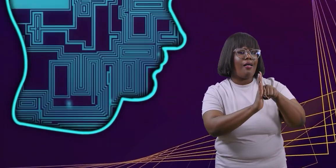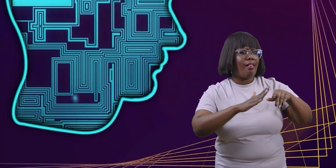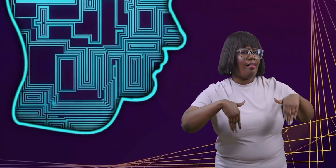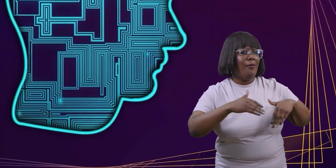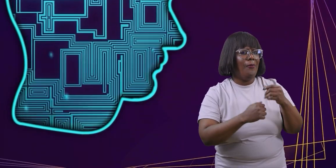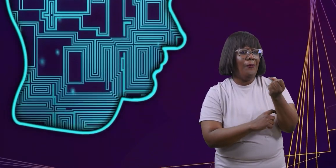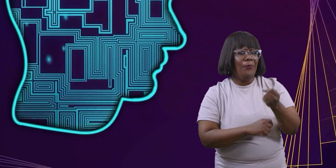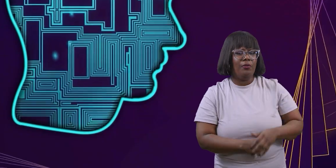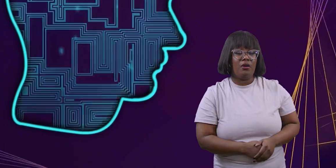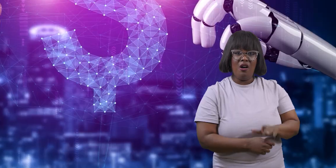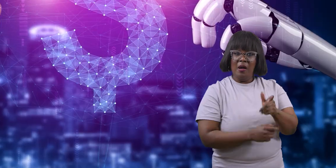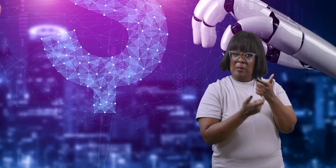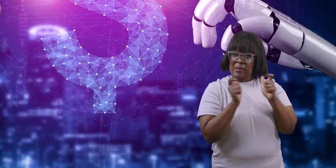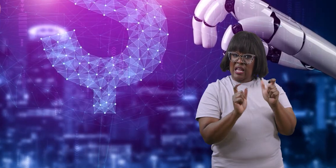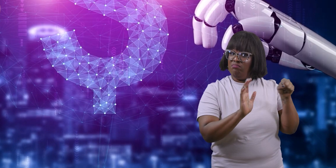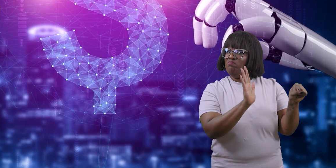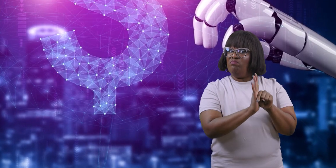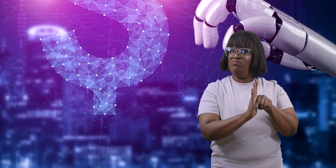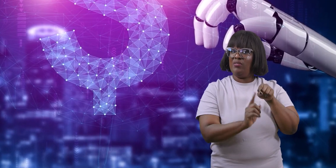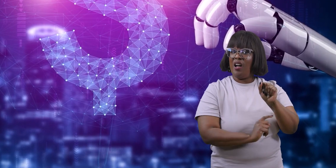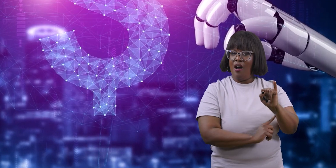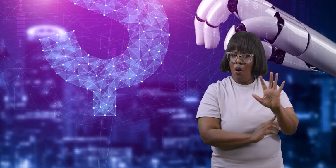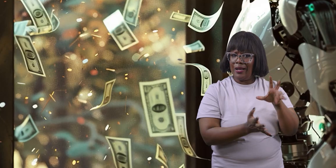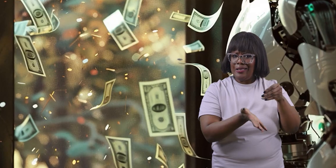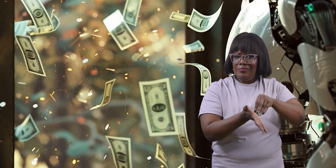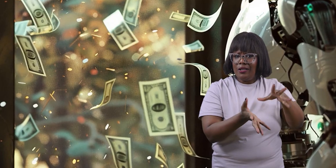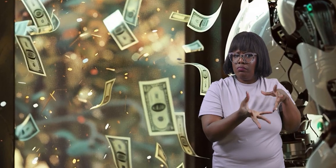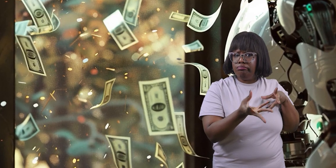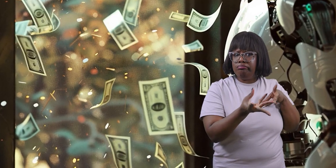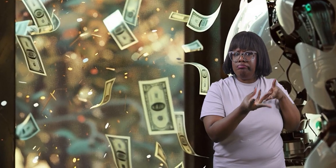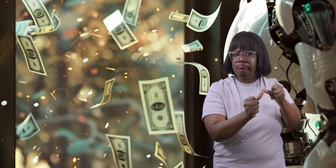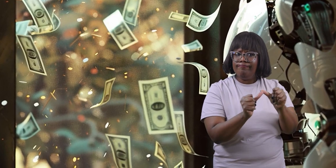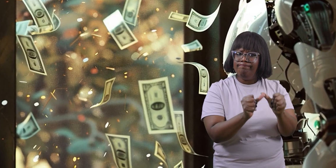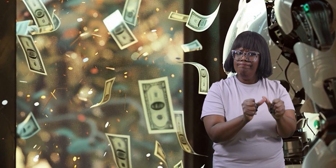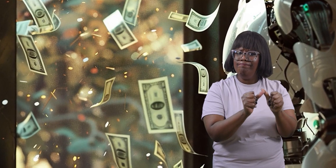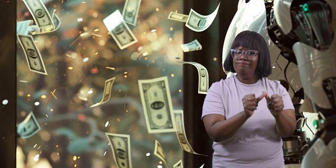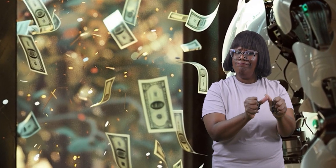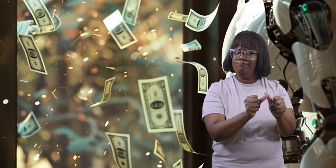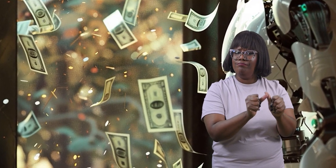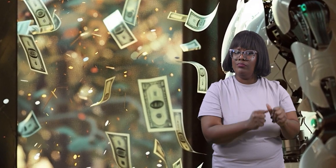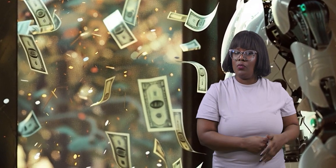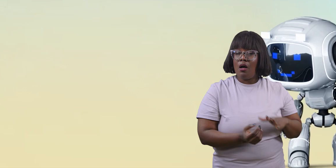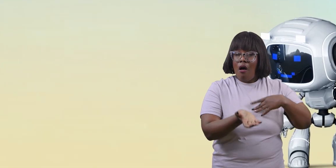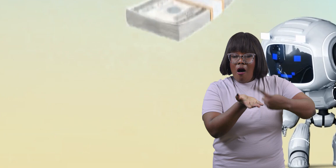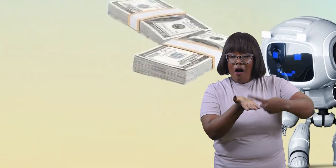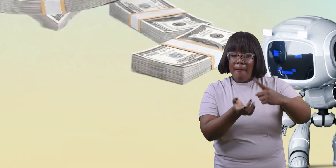cons yet. A major con of AI is that it is very expensive to execute. We are talking